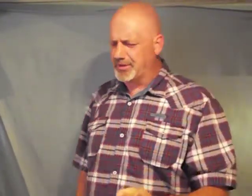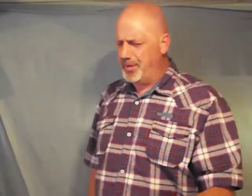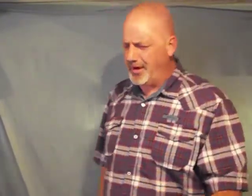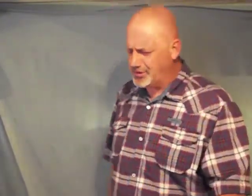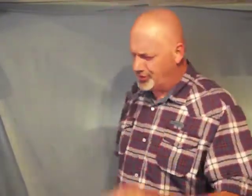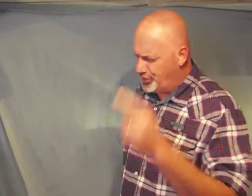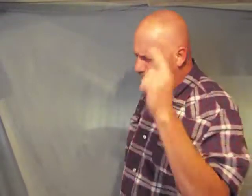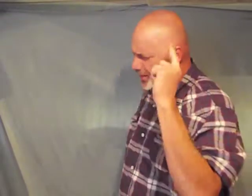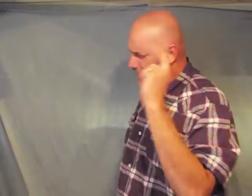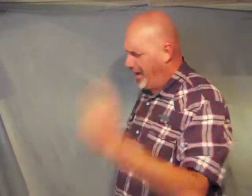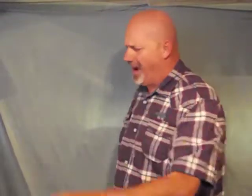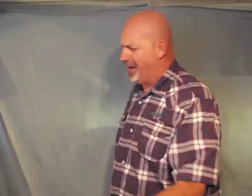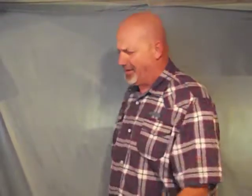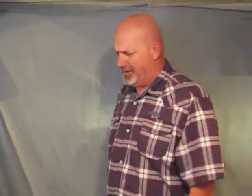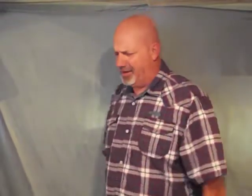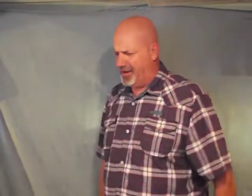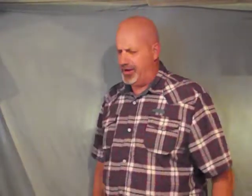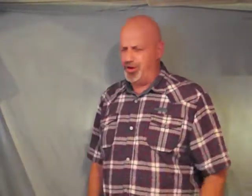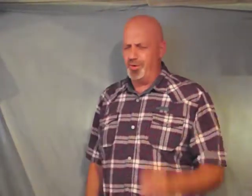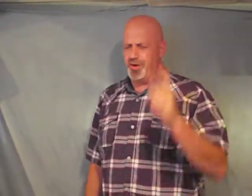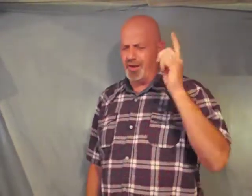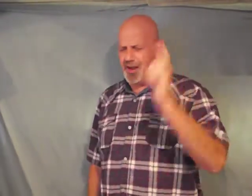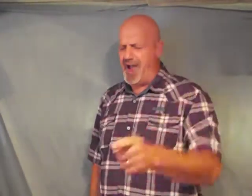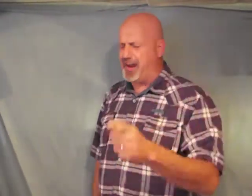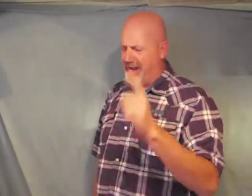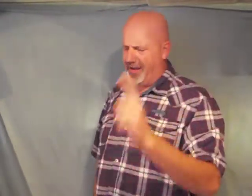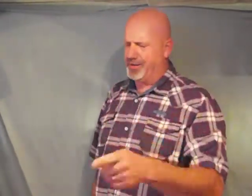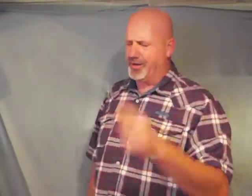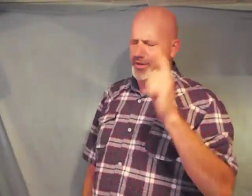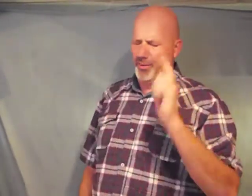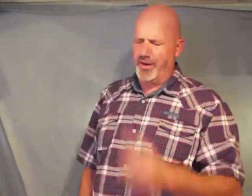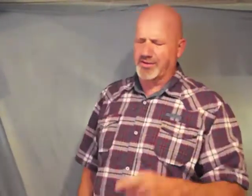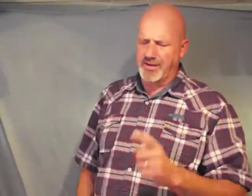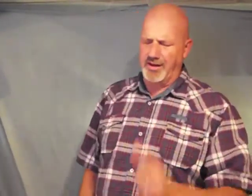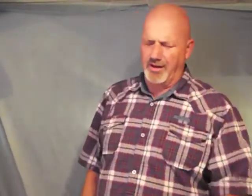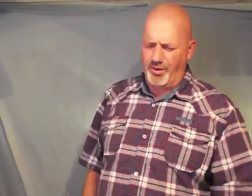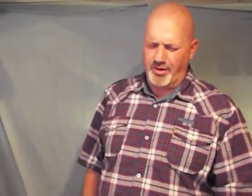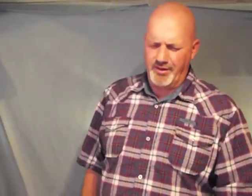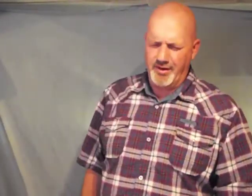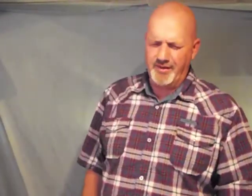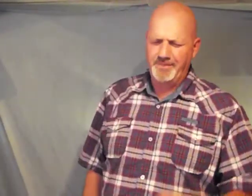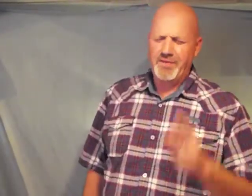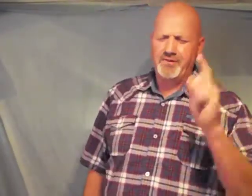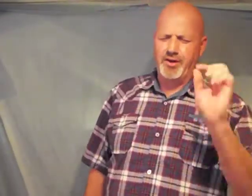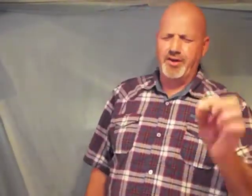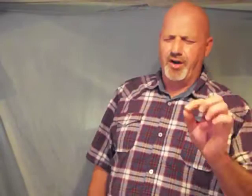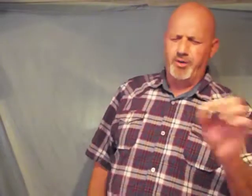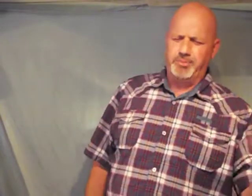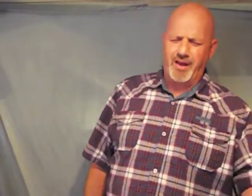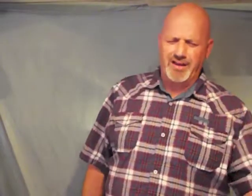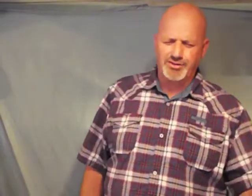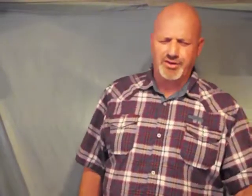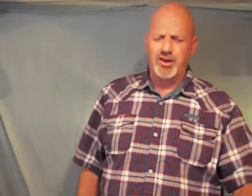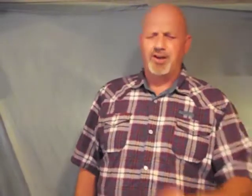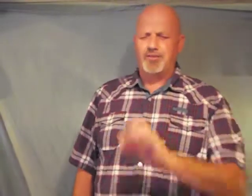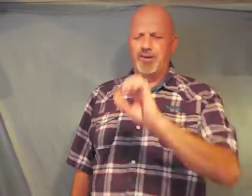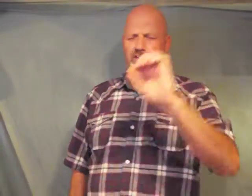marriages you will not you will not hinder the works of the Lord for your own pleasure for your